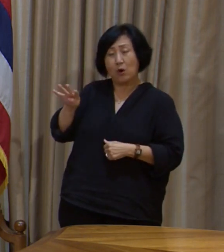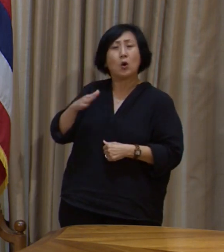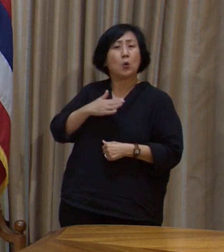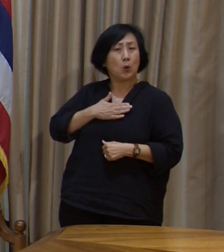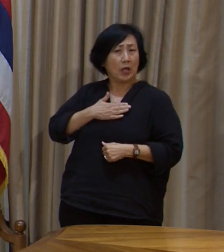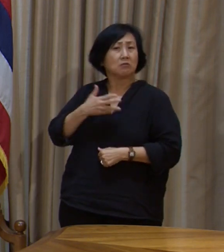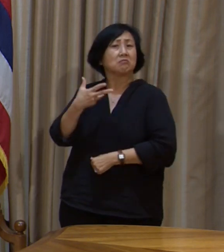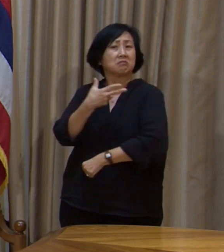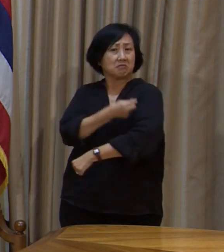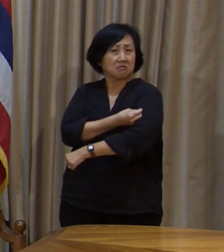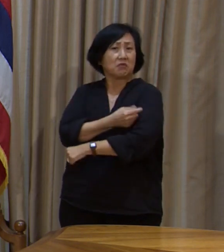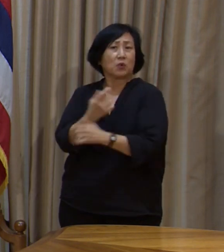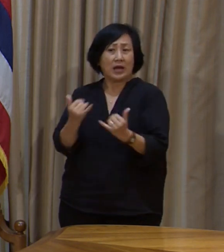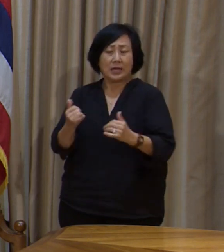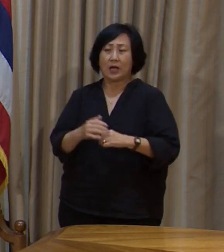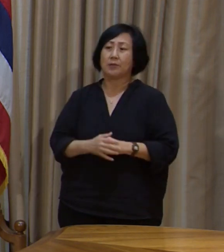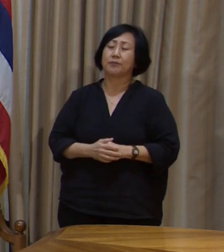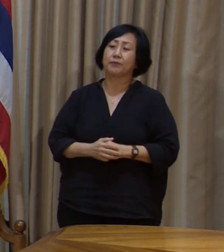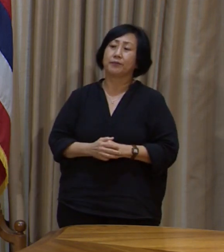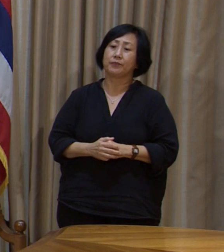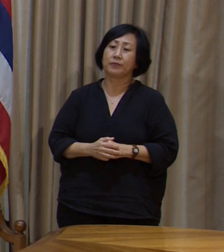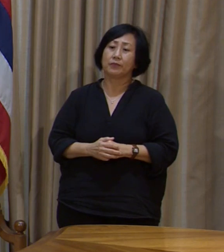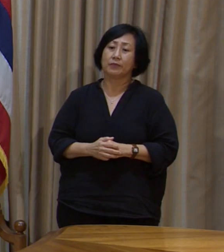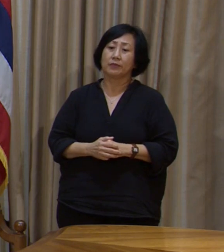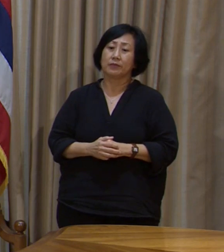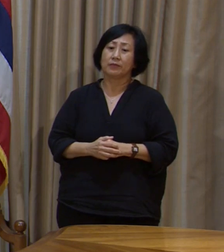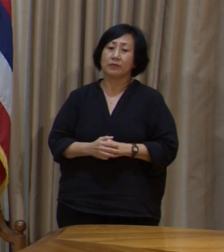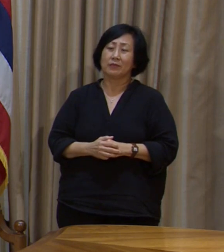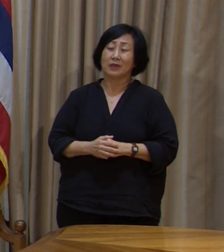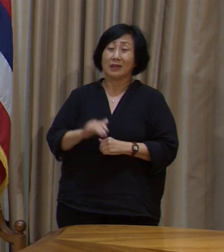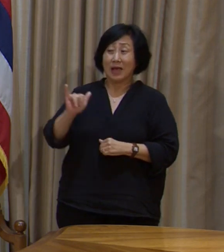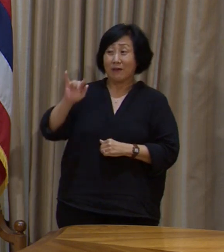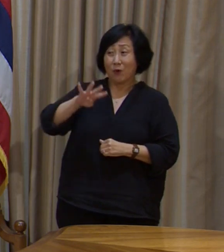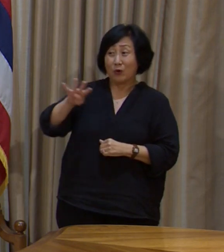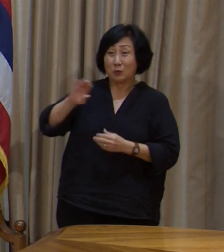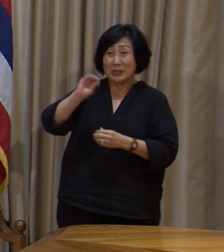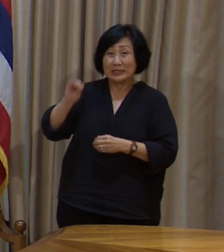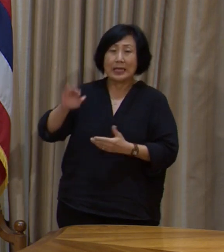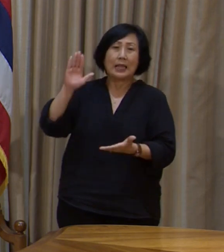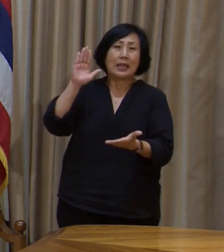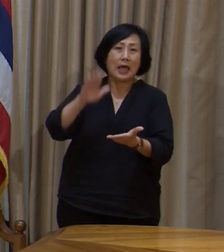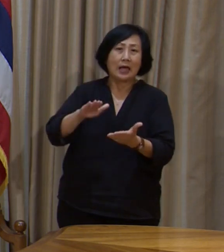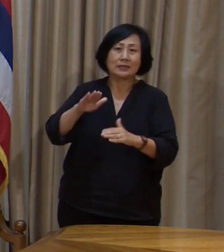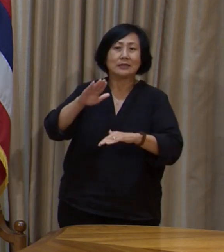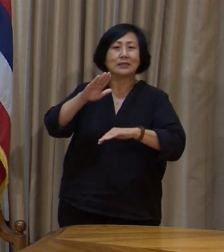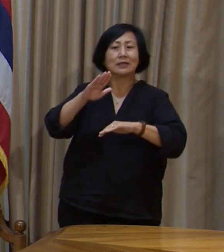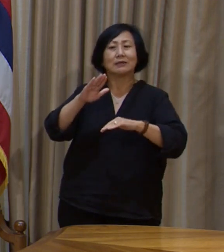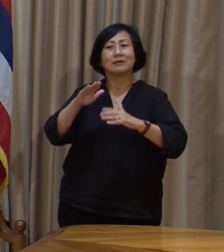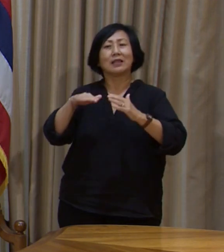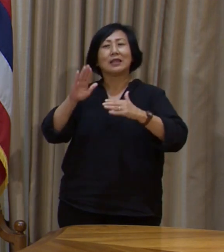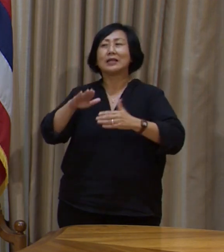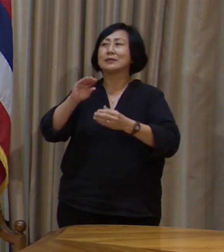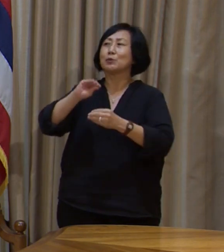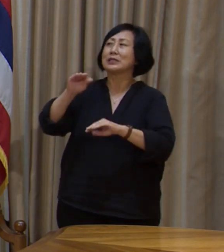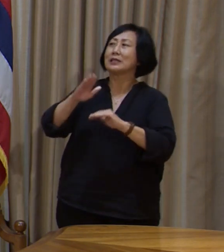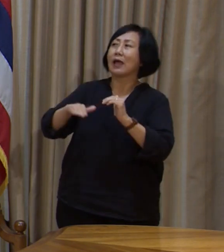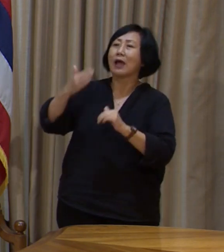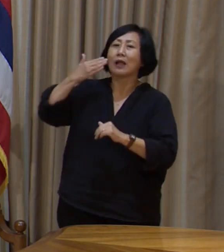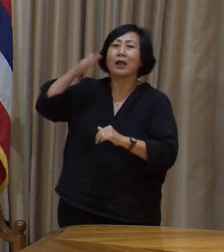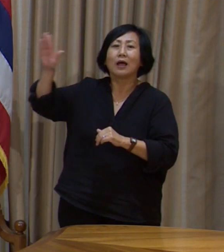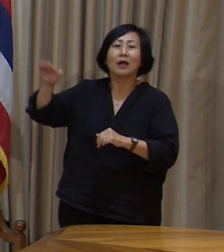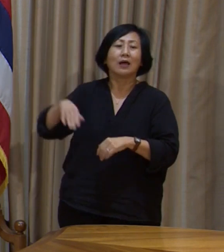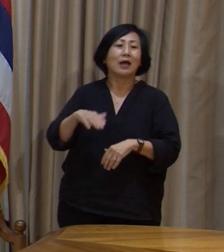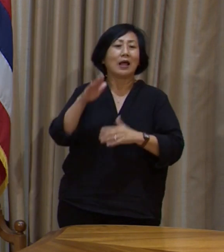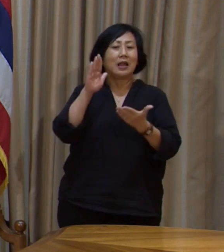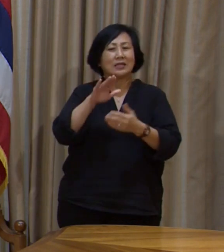vaccinated right now. That's lower than the national average and lower than the 60 to 70%